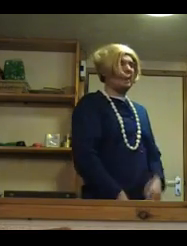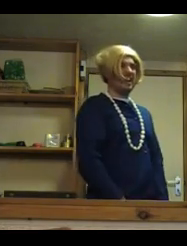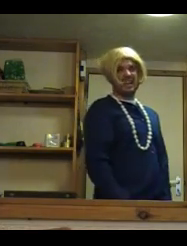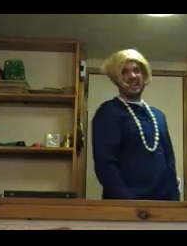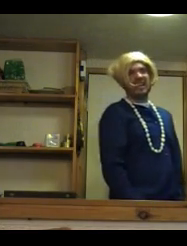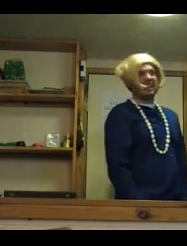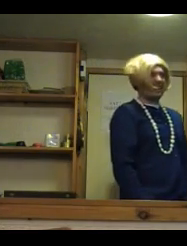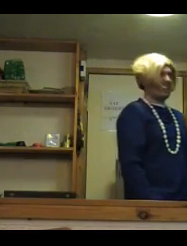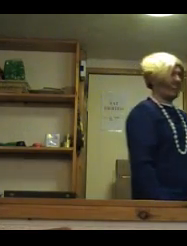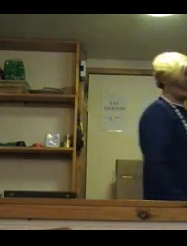go.